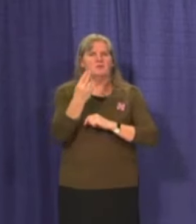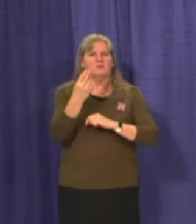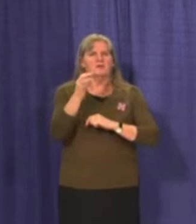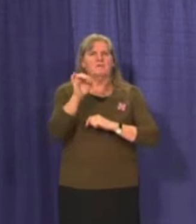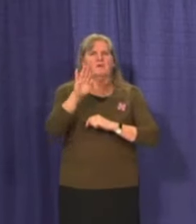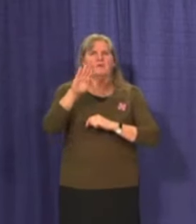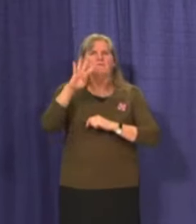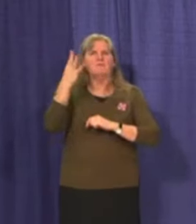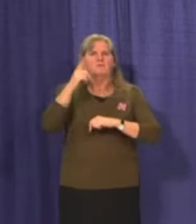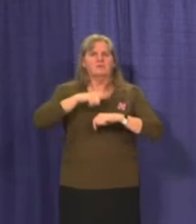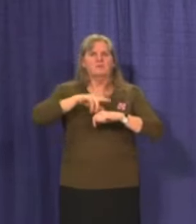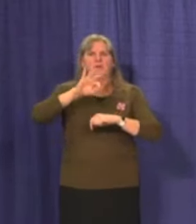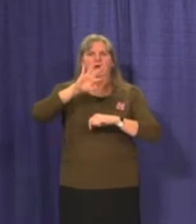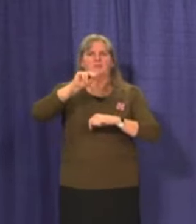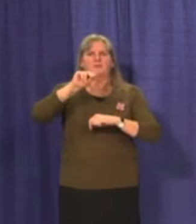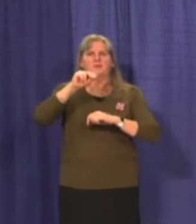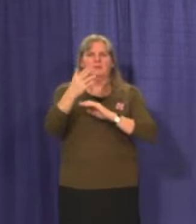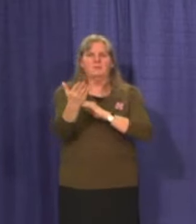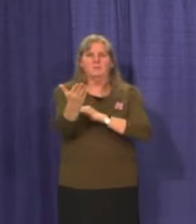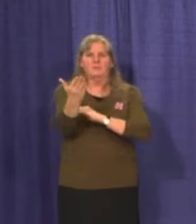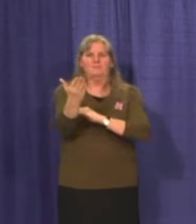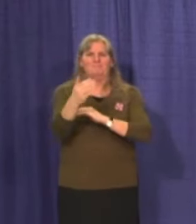February 4th at 9.30 a.m. Yeah.